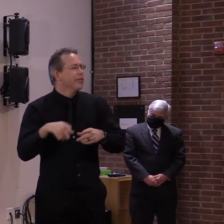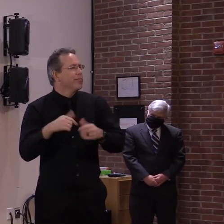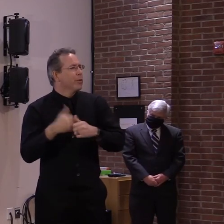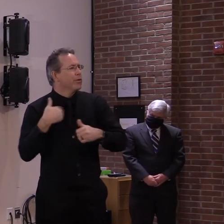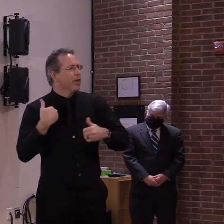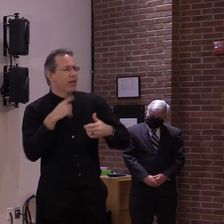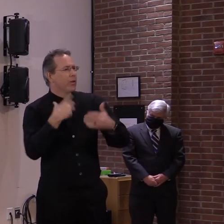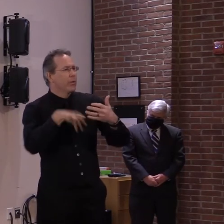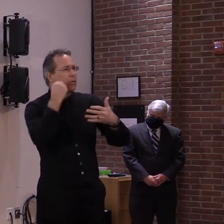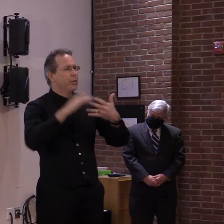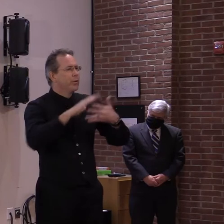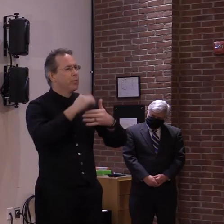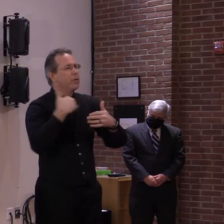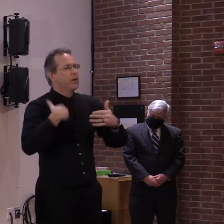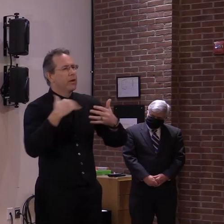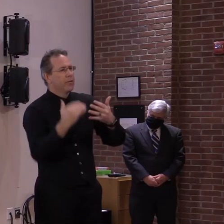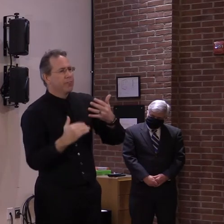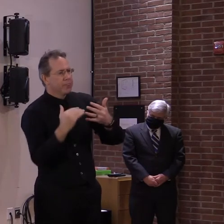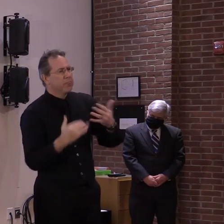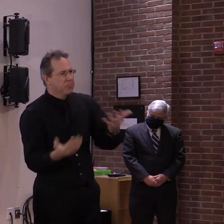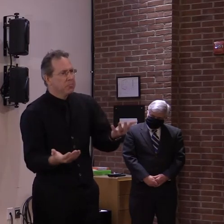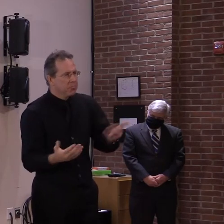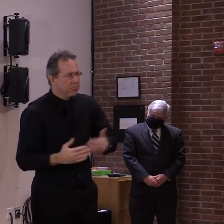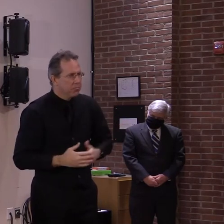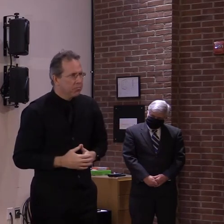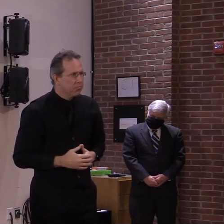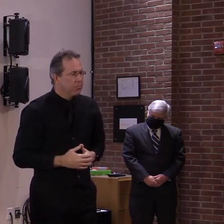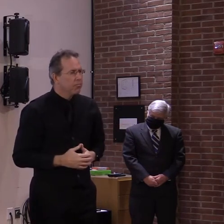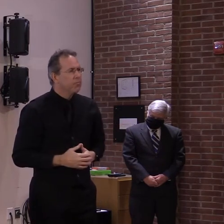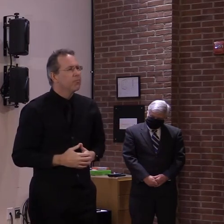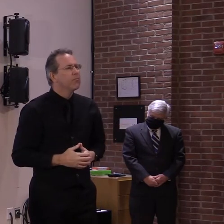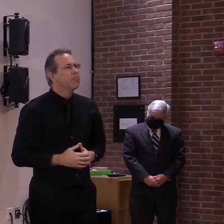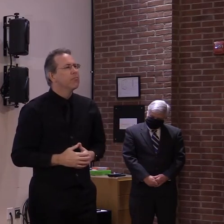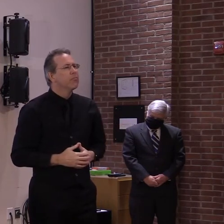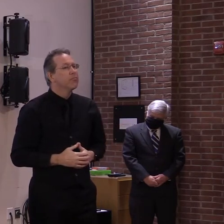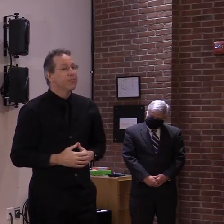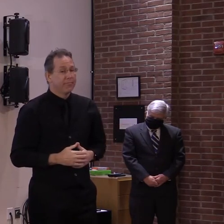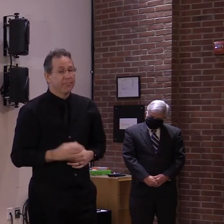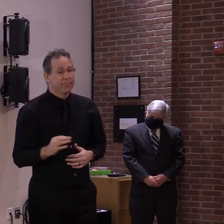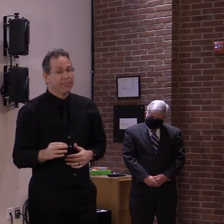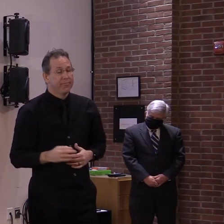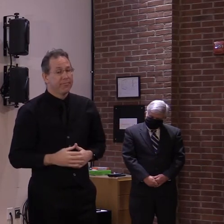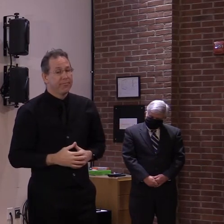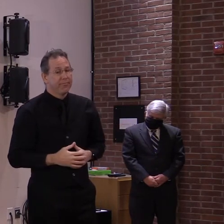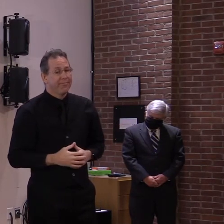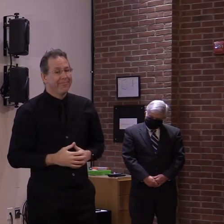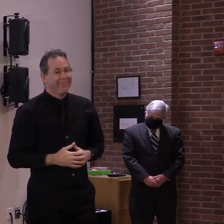after those initial higher age bands. You're correct. Okay.